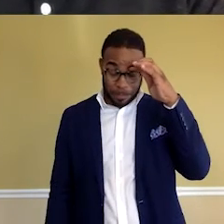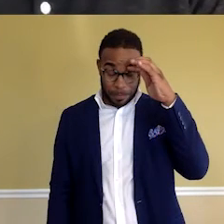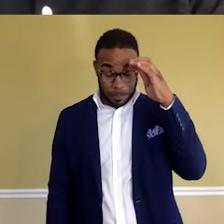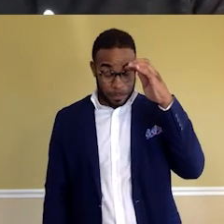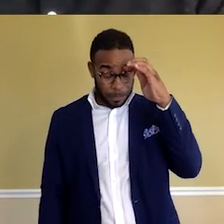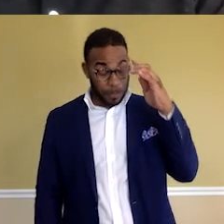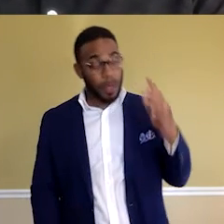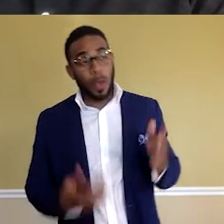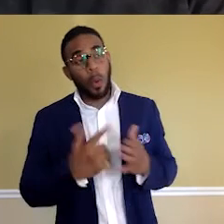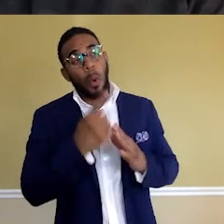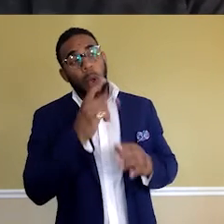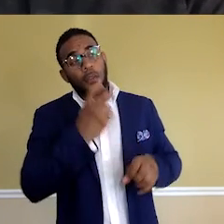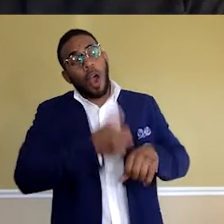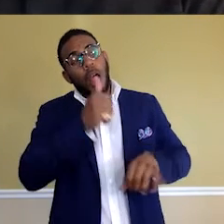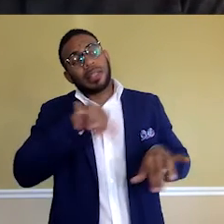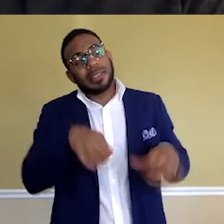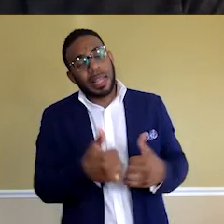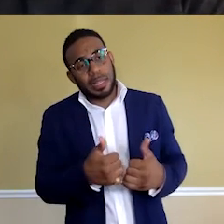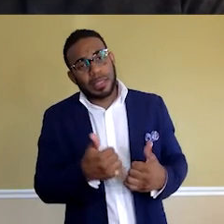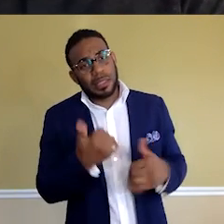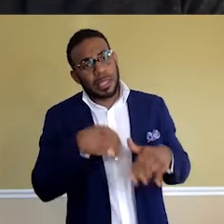What was one of your hardest challenges coming into tech?